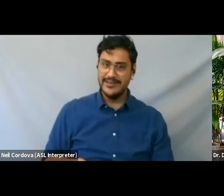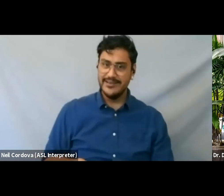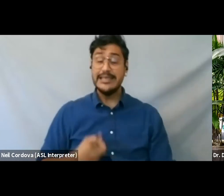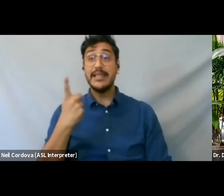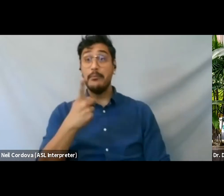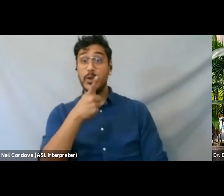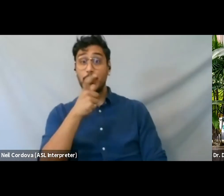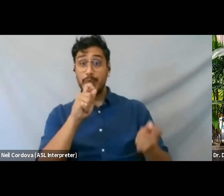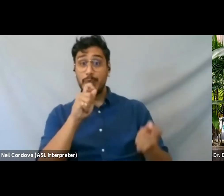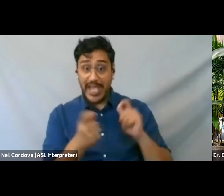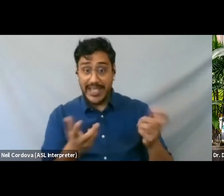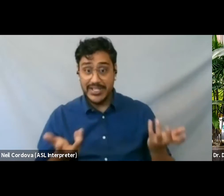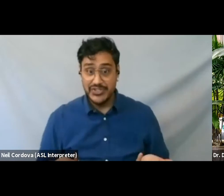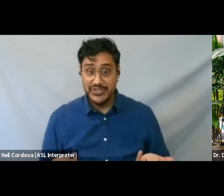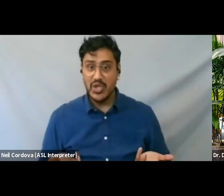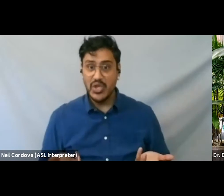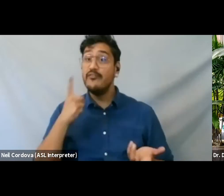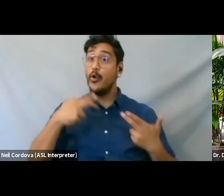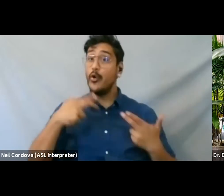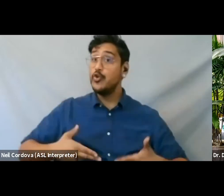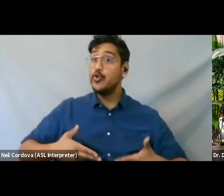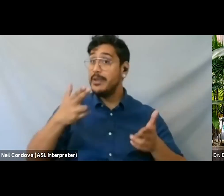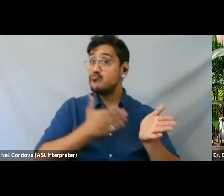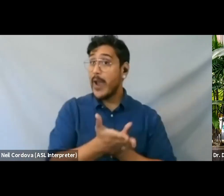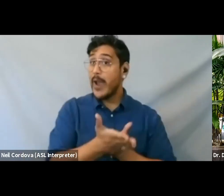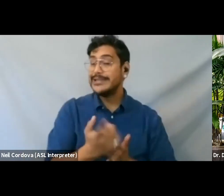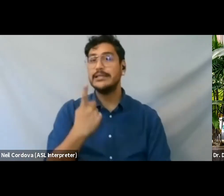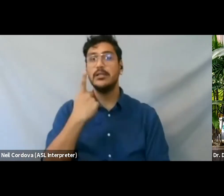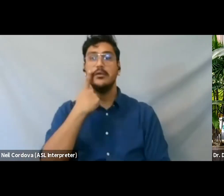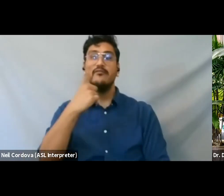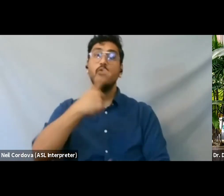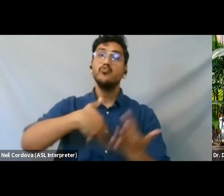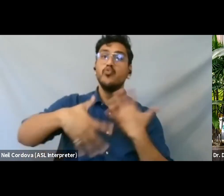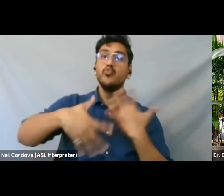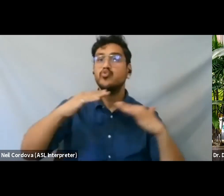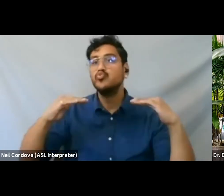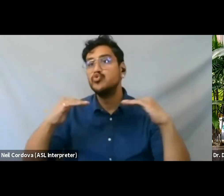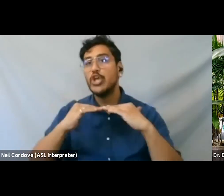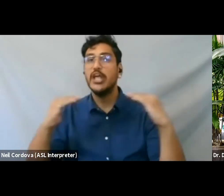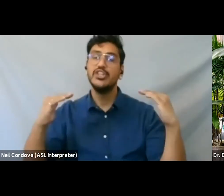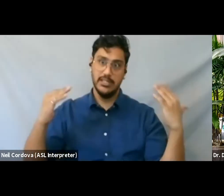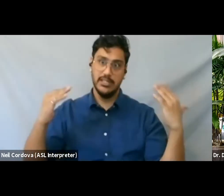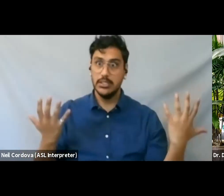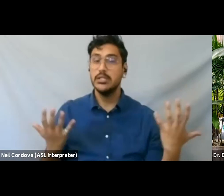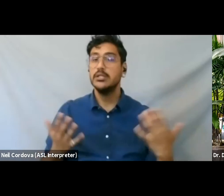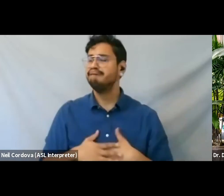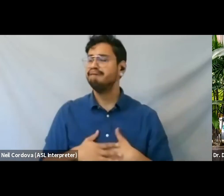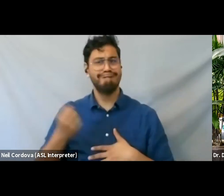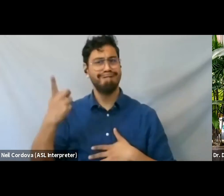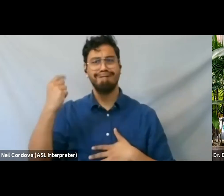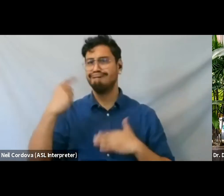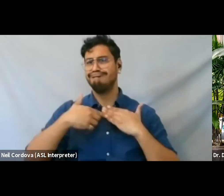for human rights, for racial justice, for social justice, for all. And the list goes on.